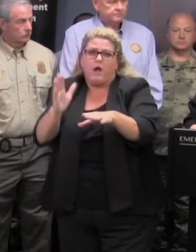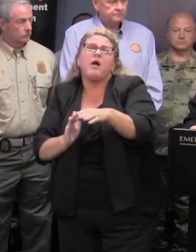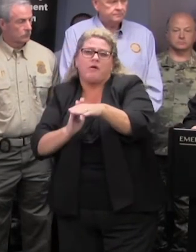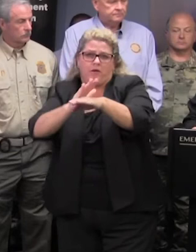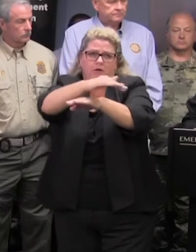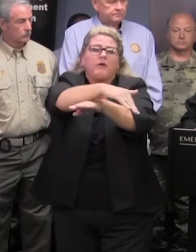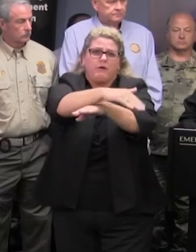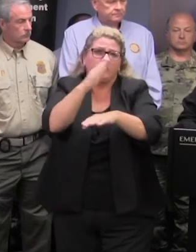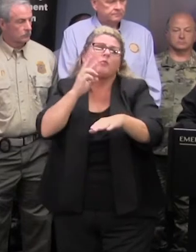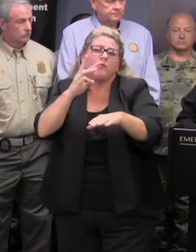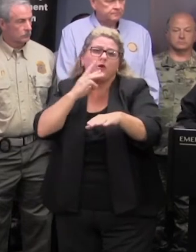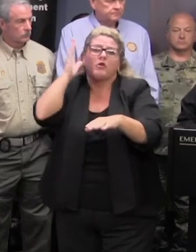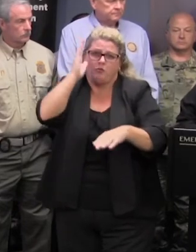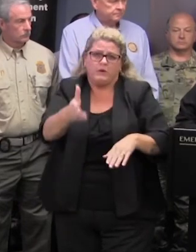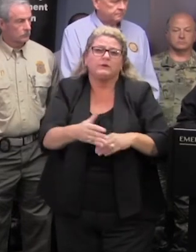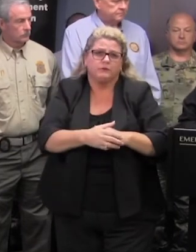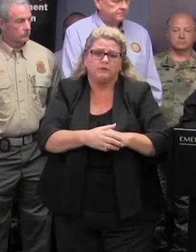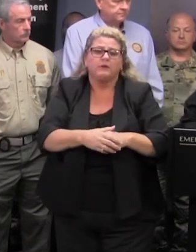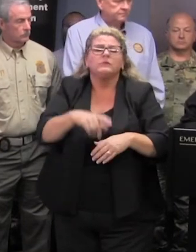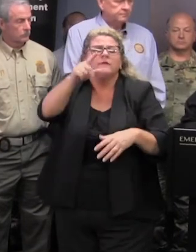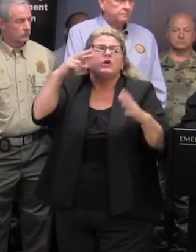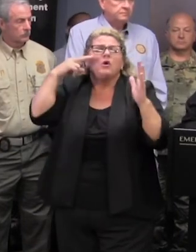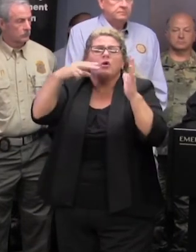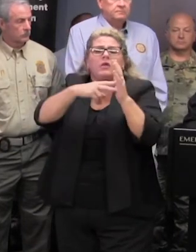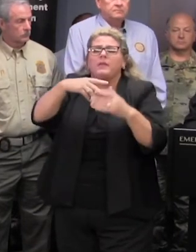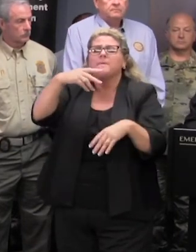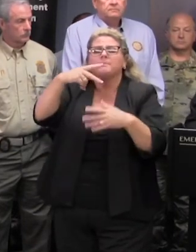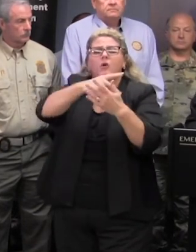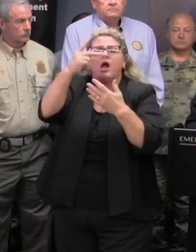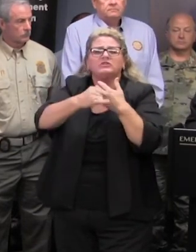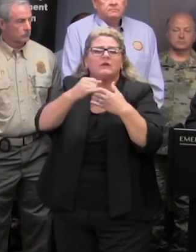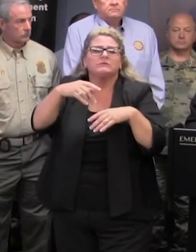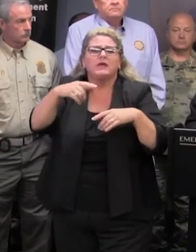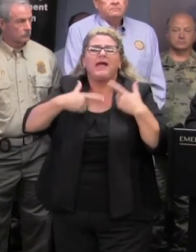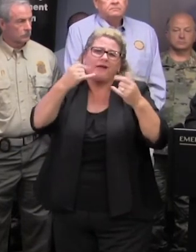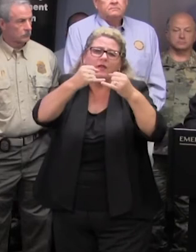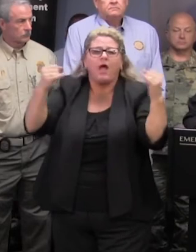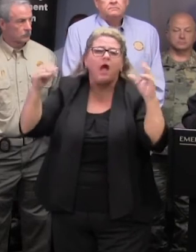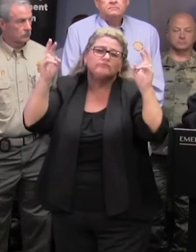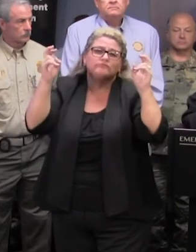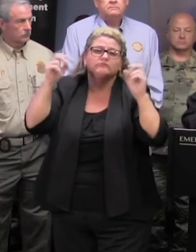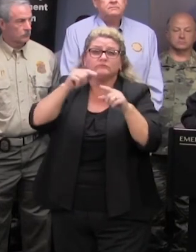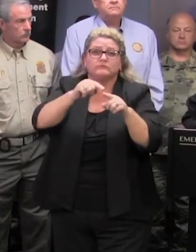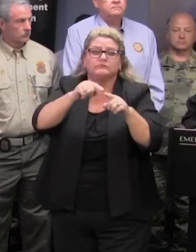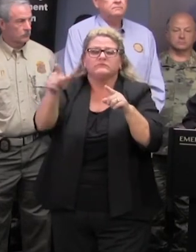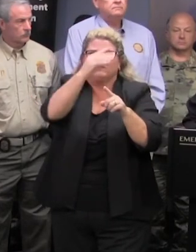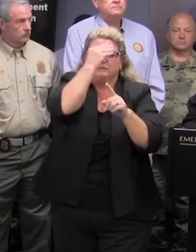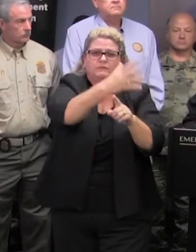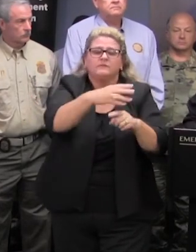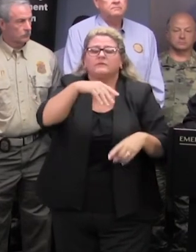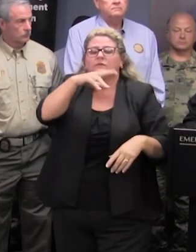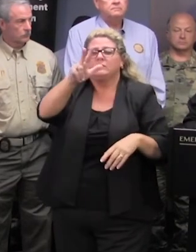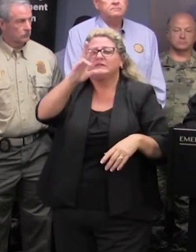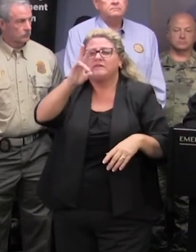that's the whole purpose of that project lifeline that we've put in place to make sure that we have access into the ori area via 378 and